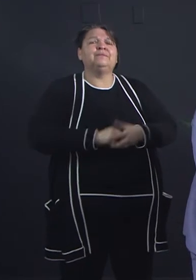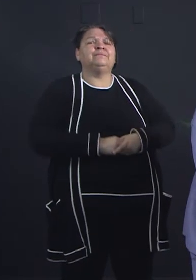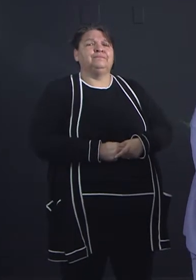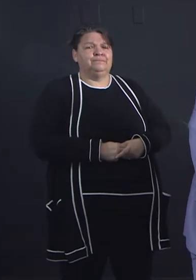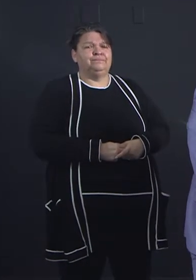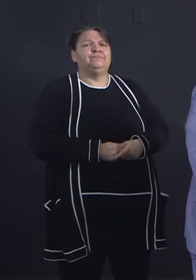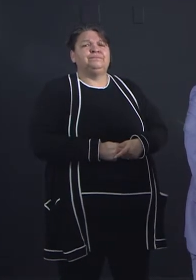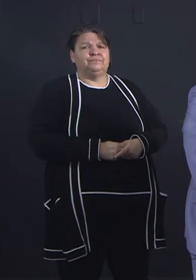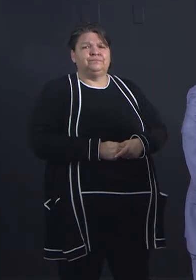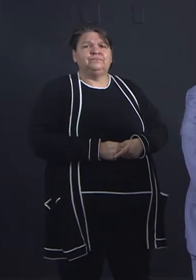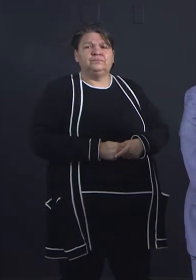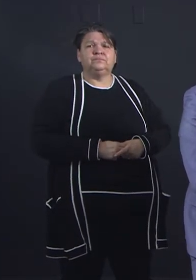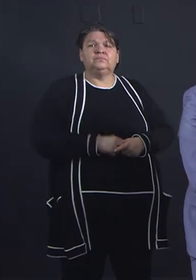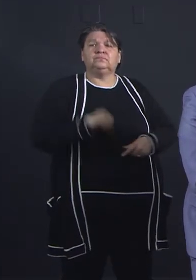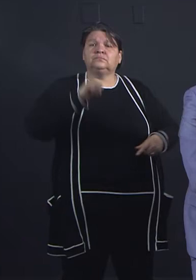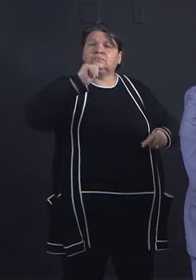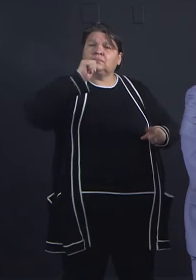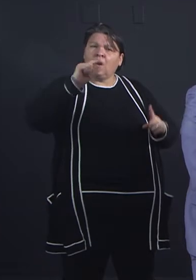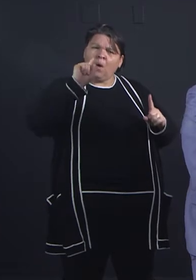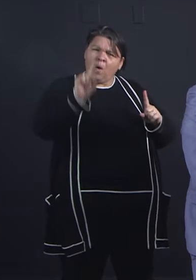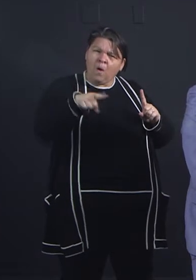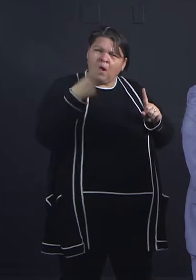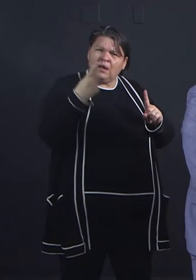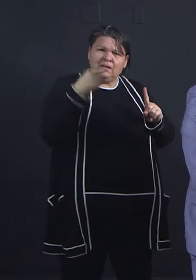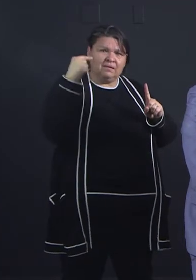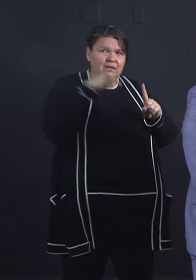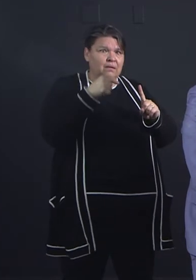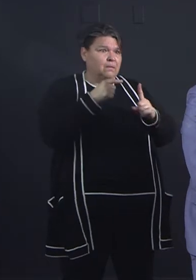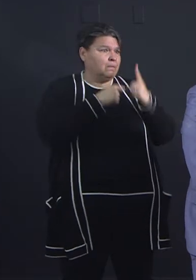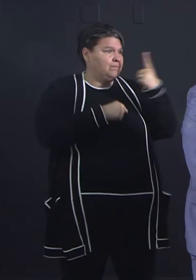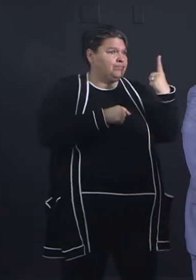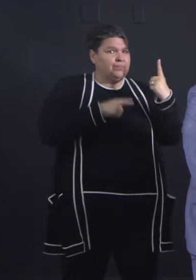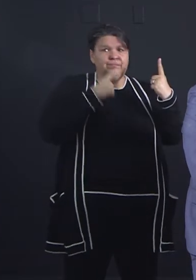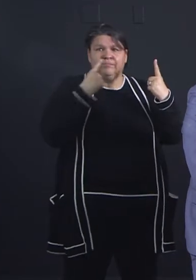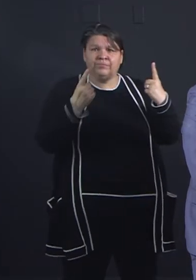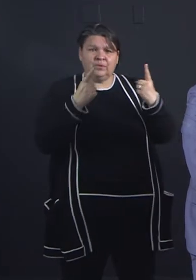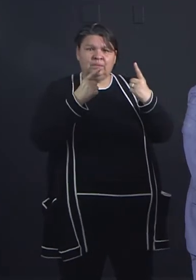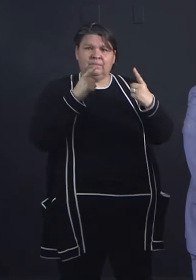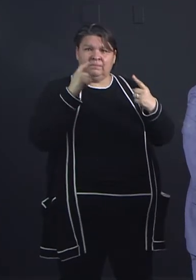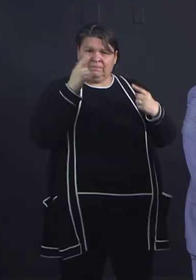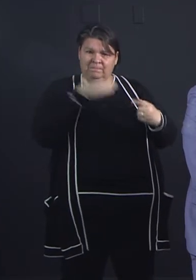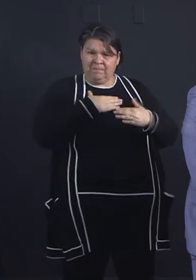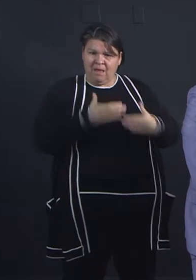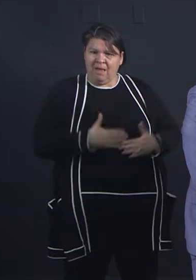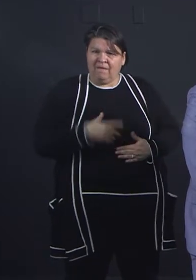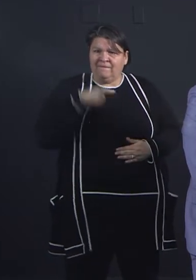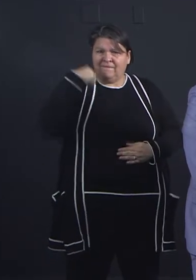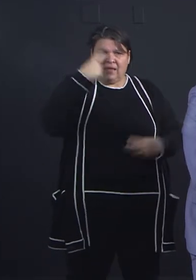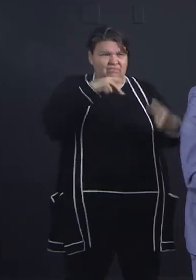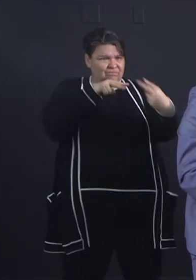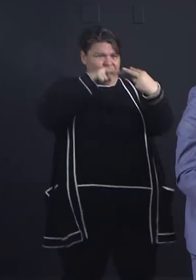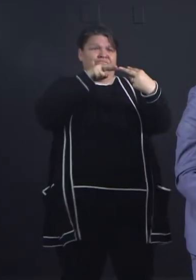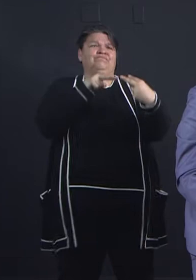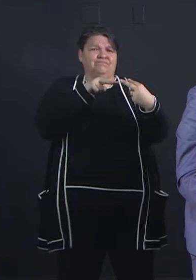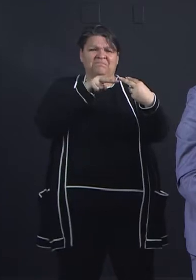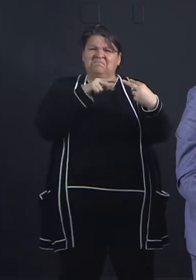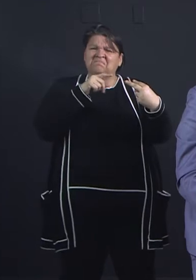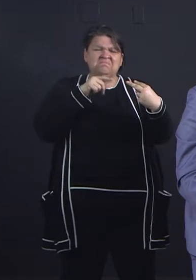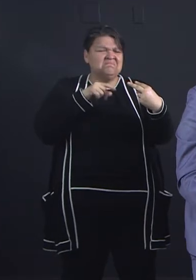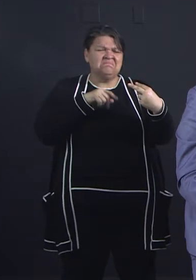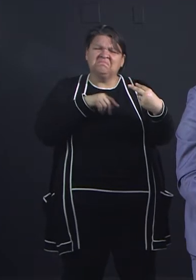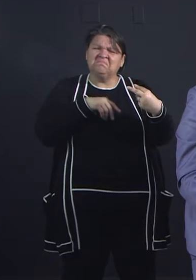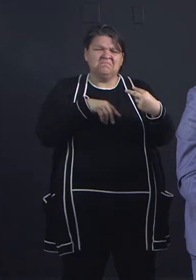in-person meeting. that's right. We were talking earlier and we said our Zoom meetings are much more efficient than some of our in-person meetings. People want to